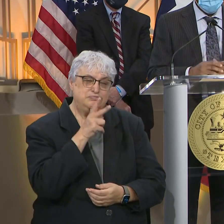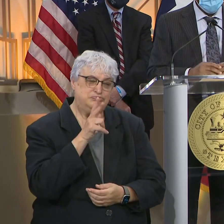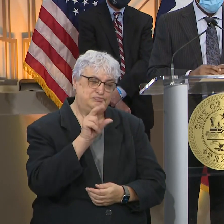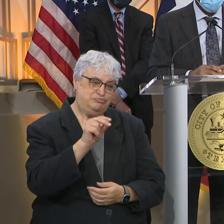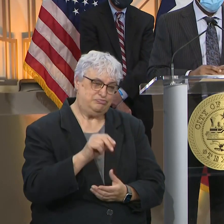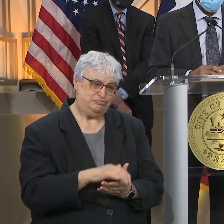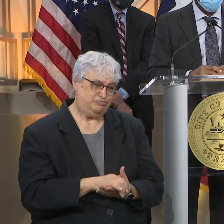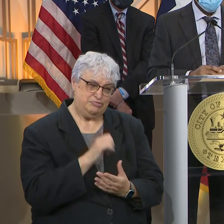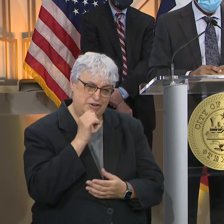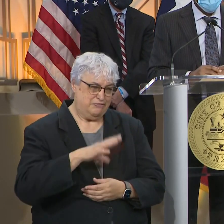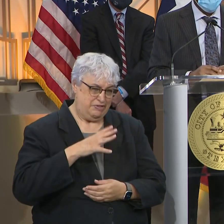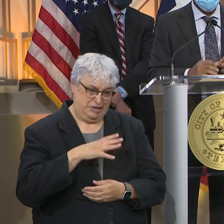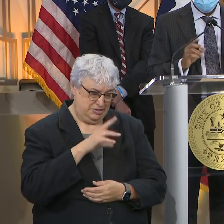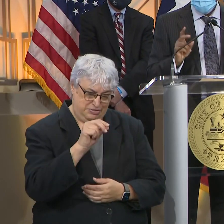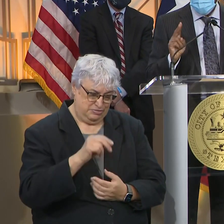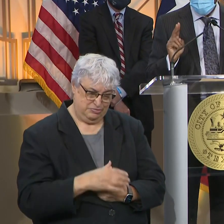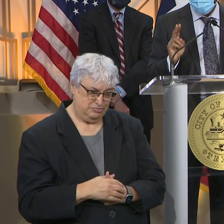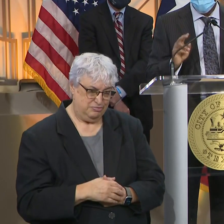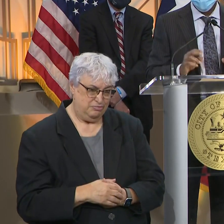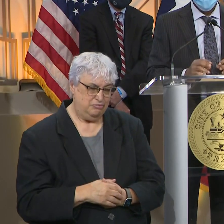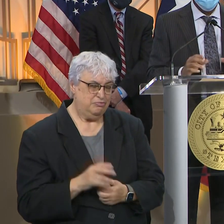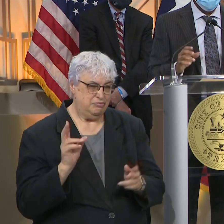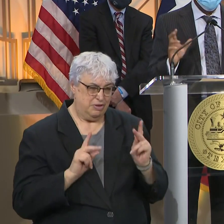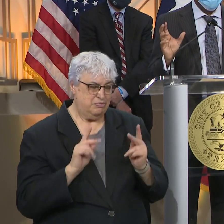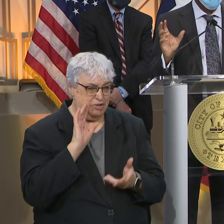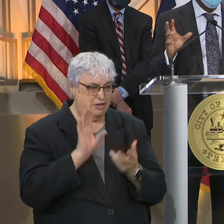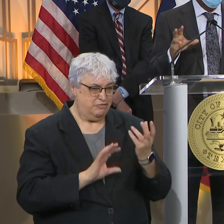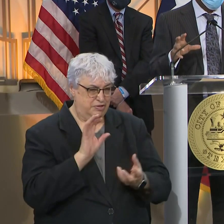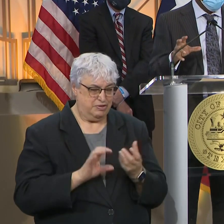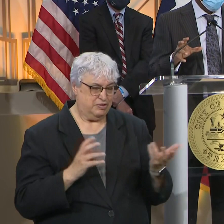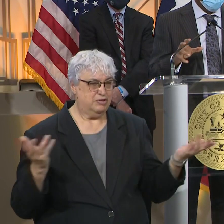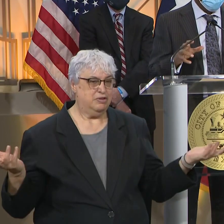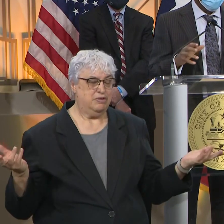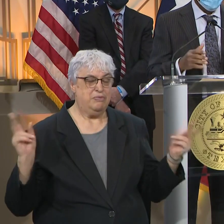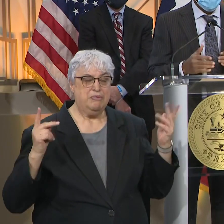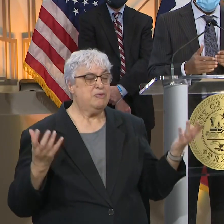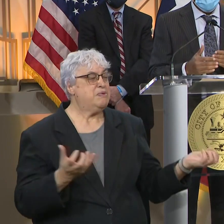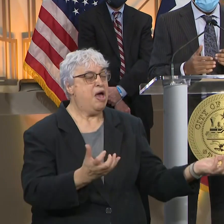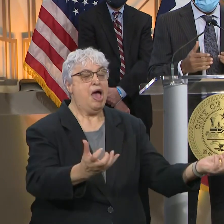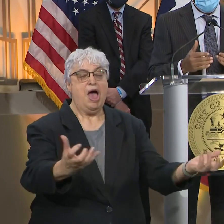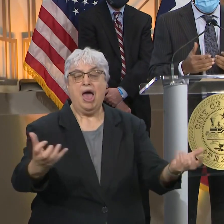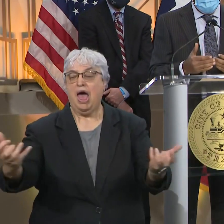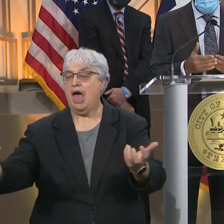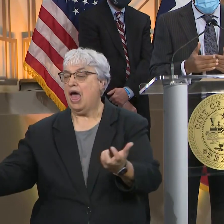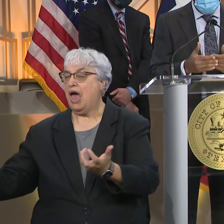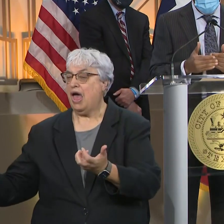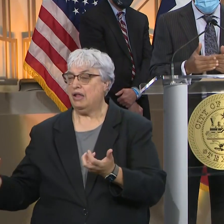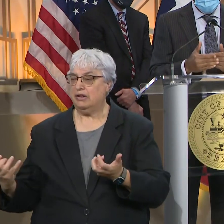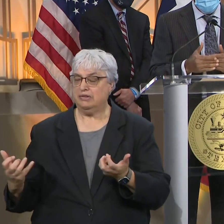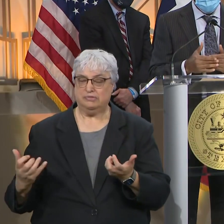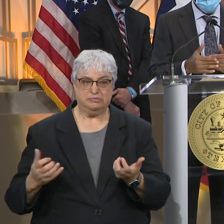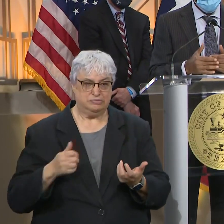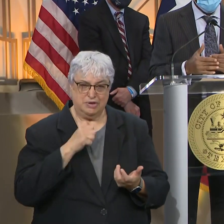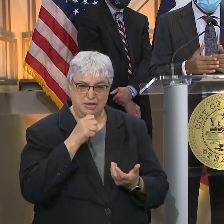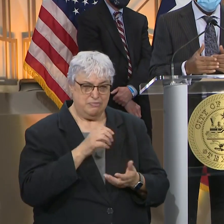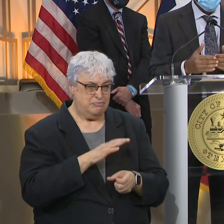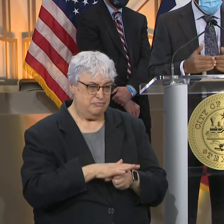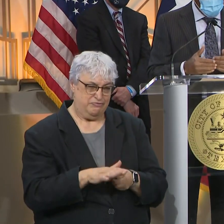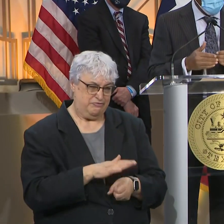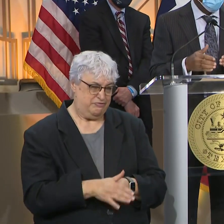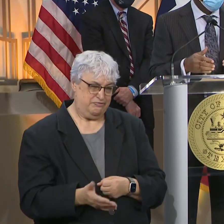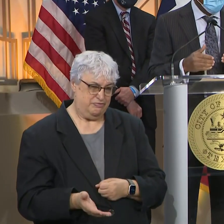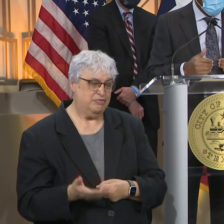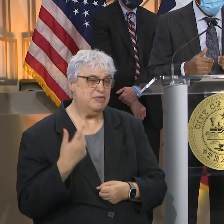so it does become a little frustrating when there's a huge demand and a very limited supply.